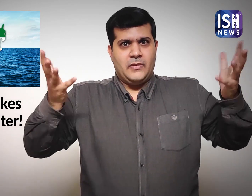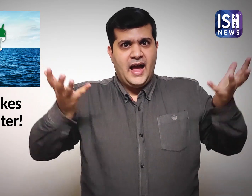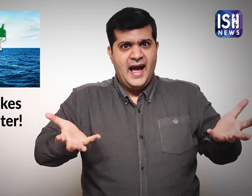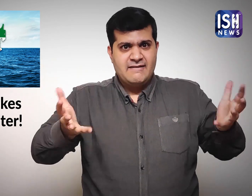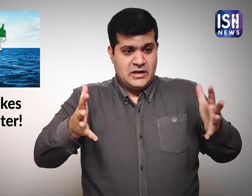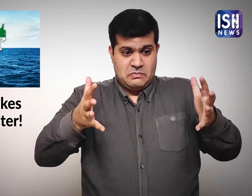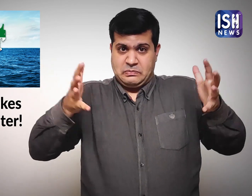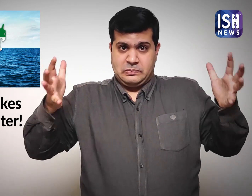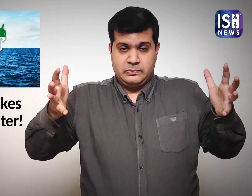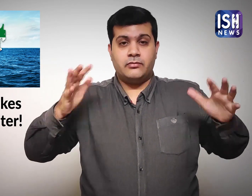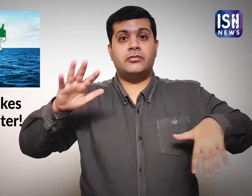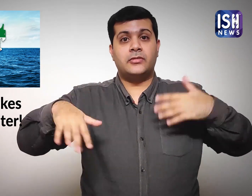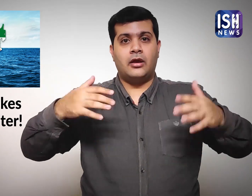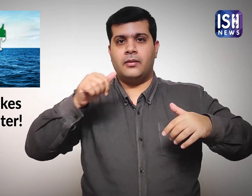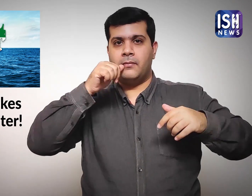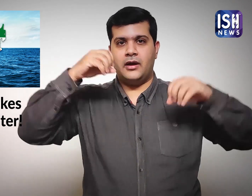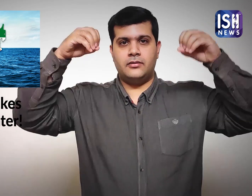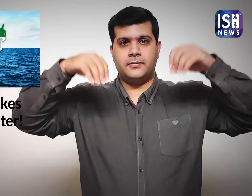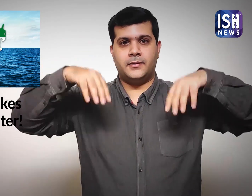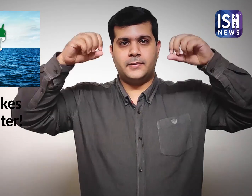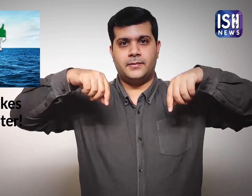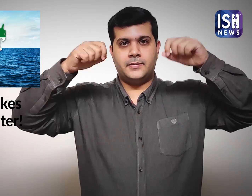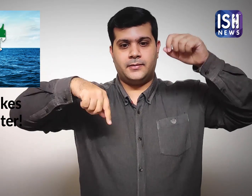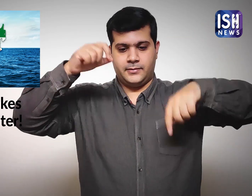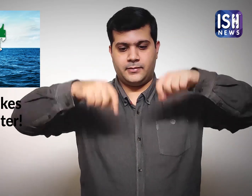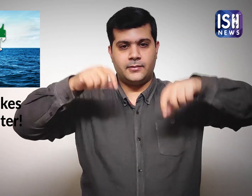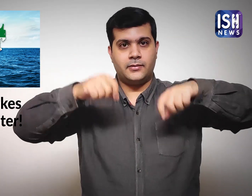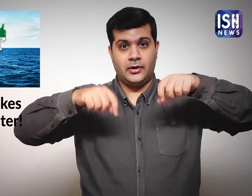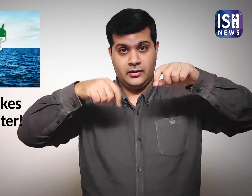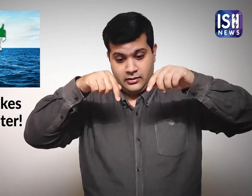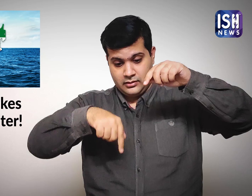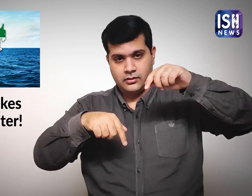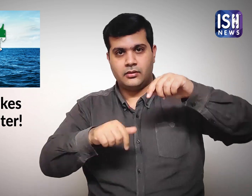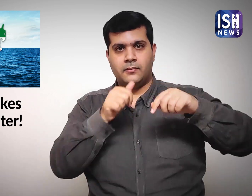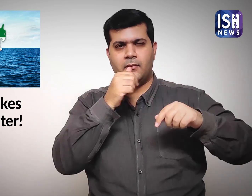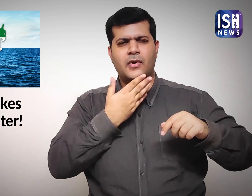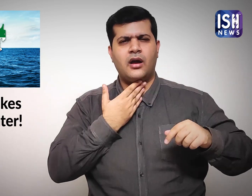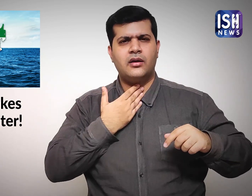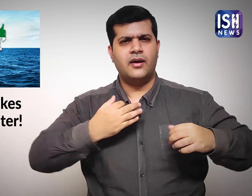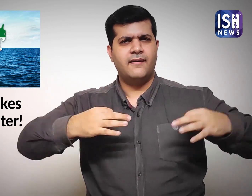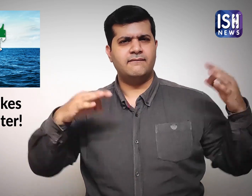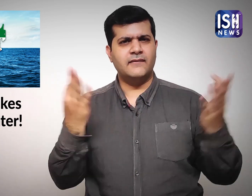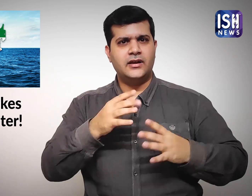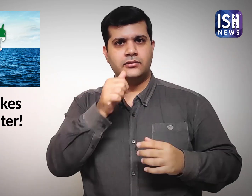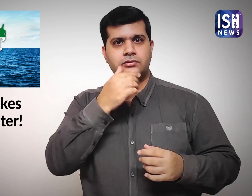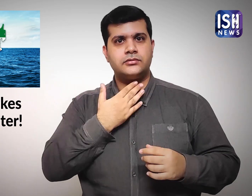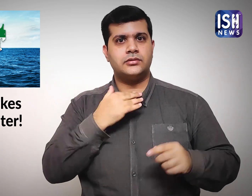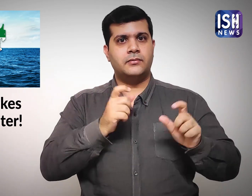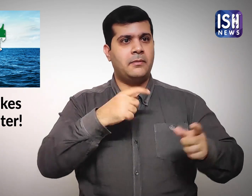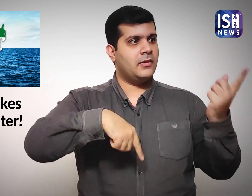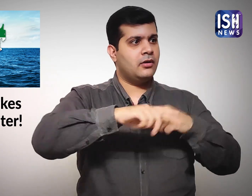Because of the salt, the clouds grew bigger and eventually they rained fresh water which can be drunk.